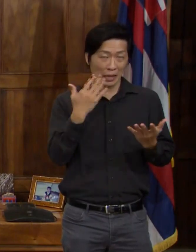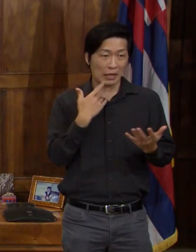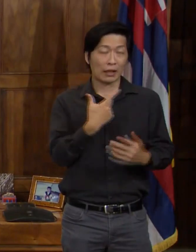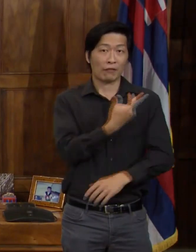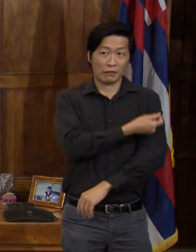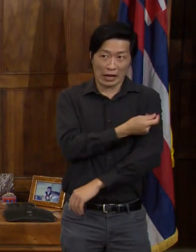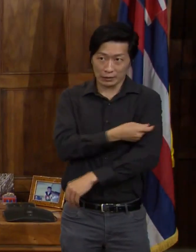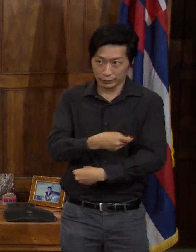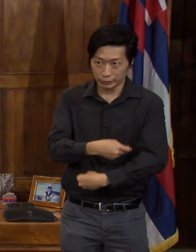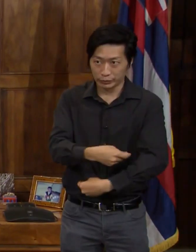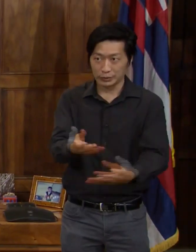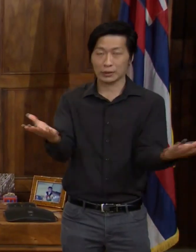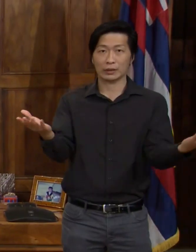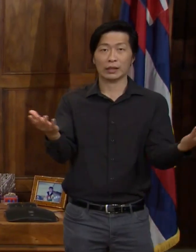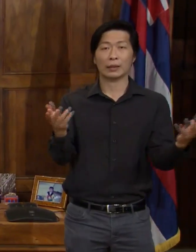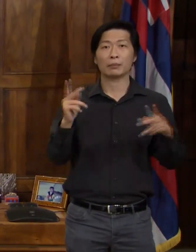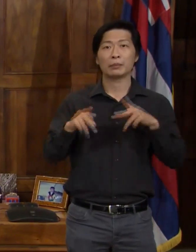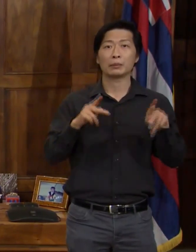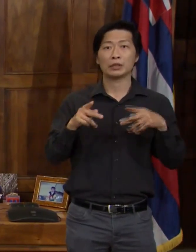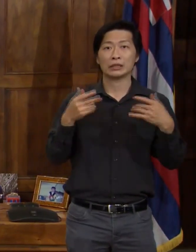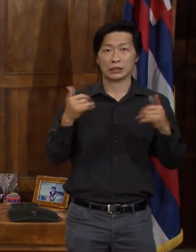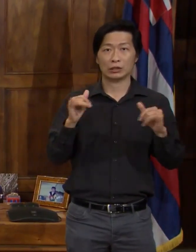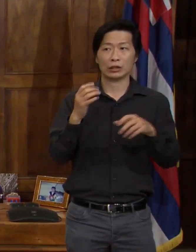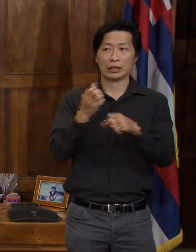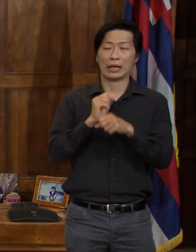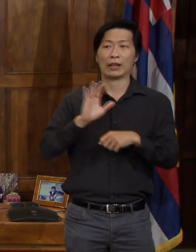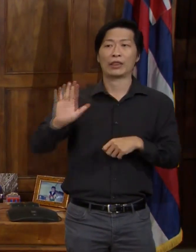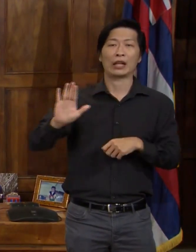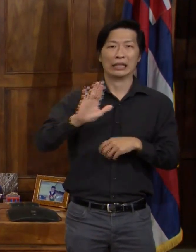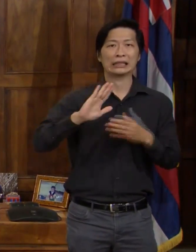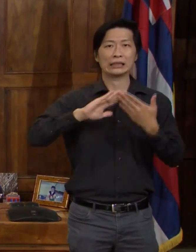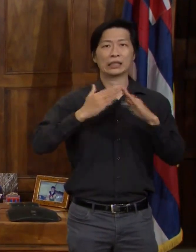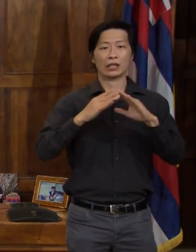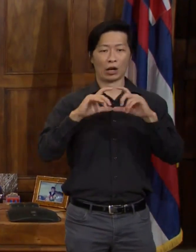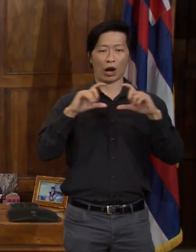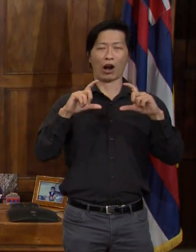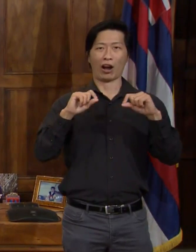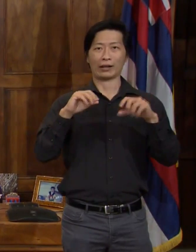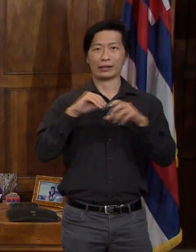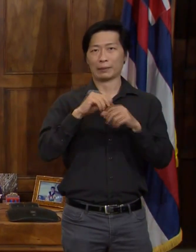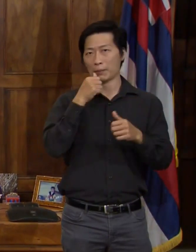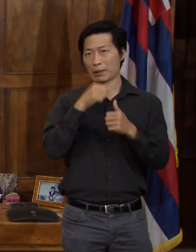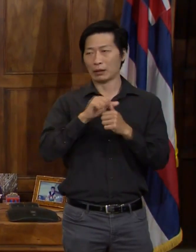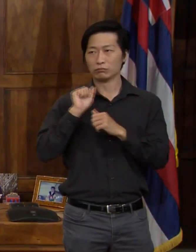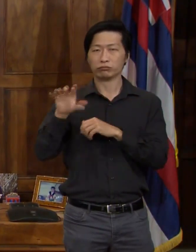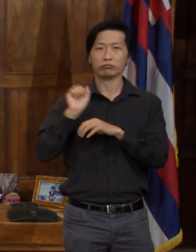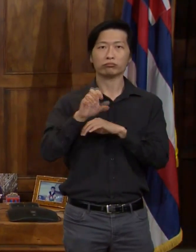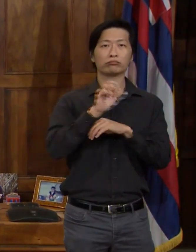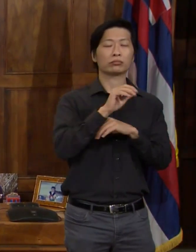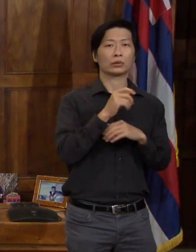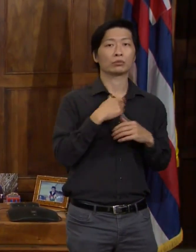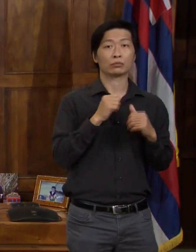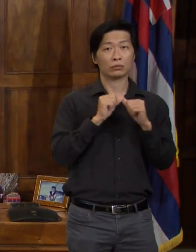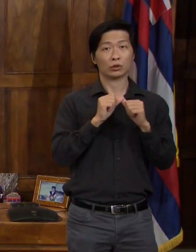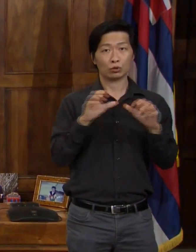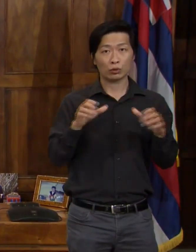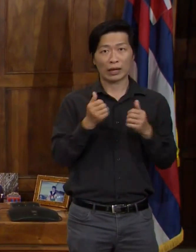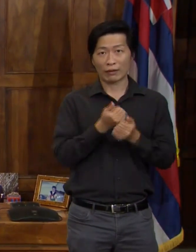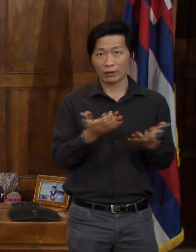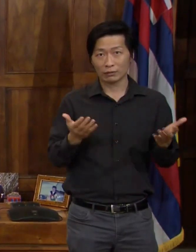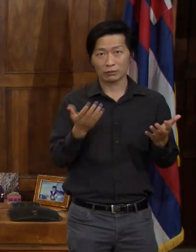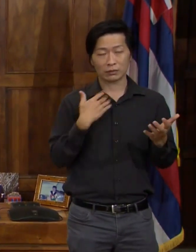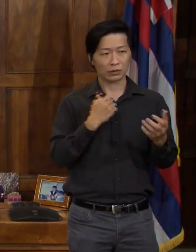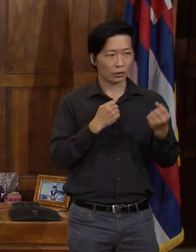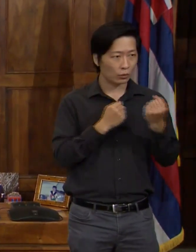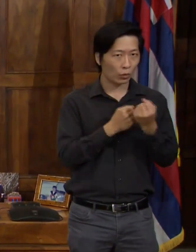distributed, but people still today are receiving their city card in the mail. We continue to do everything that we can to support people